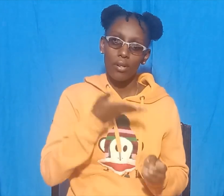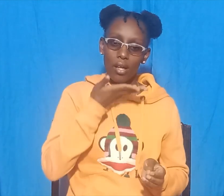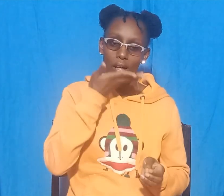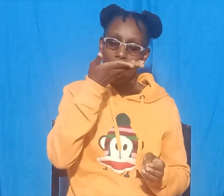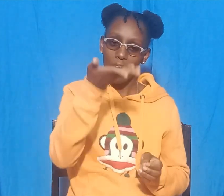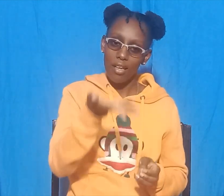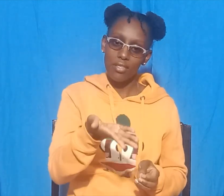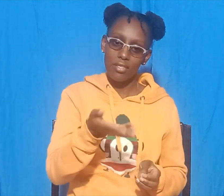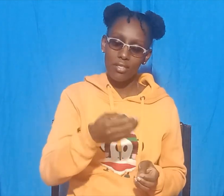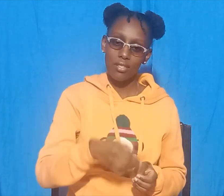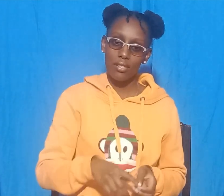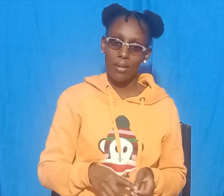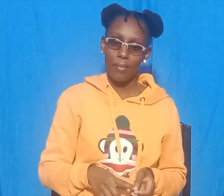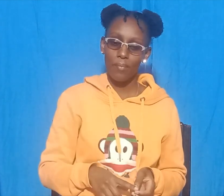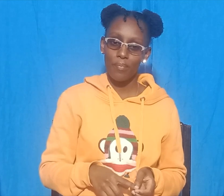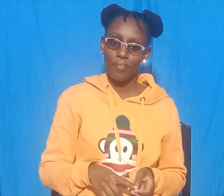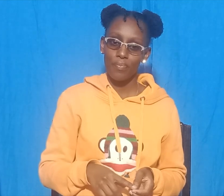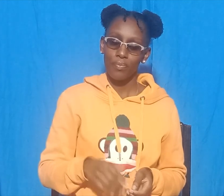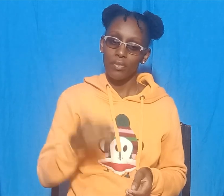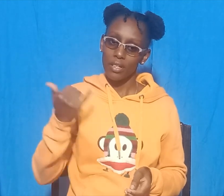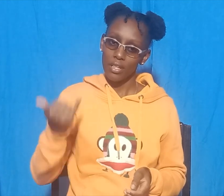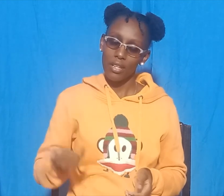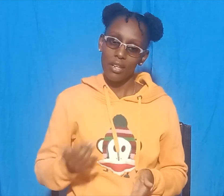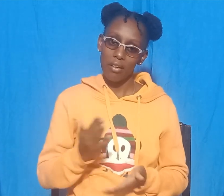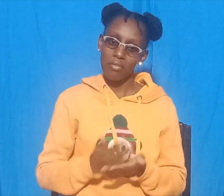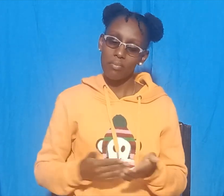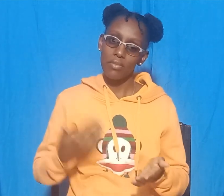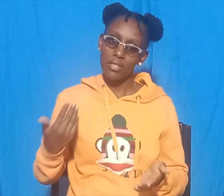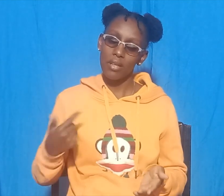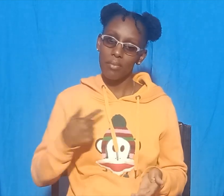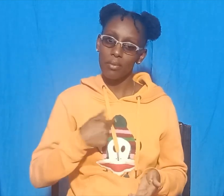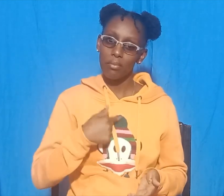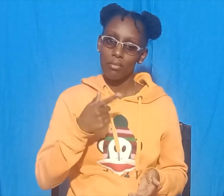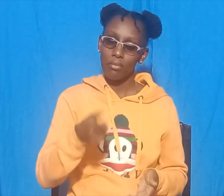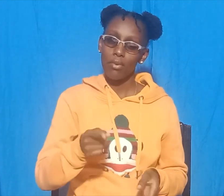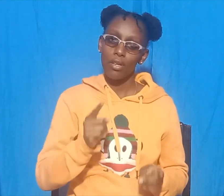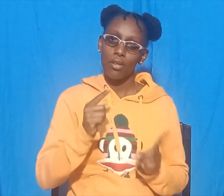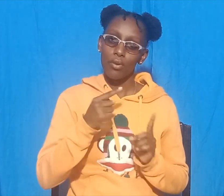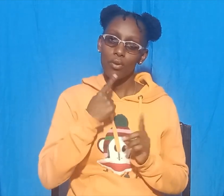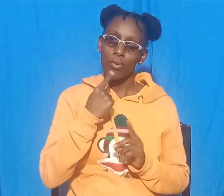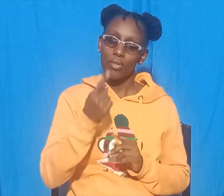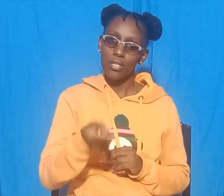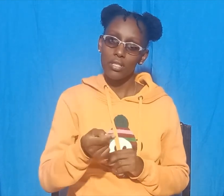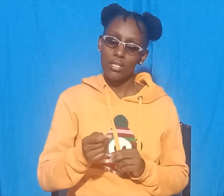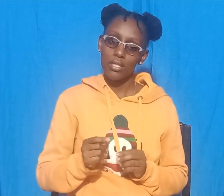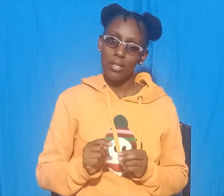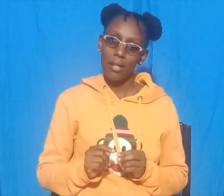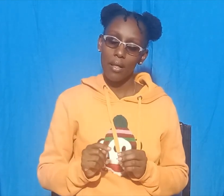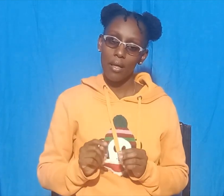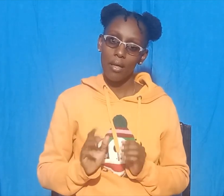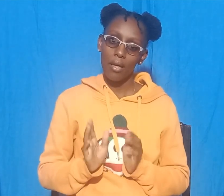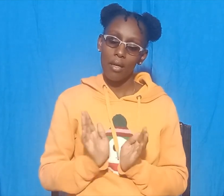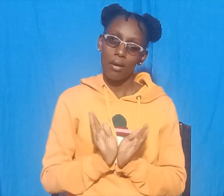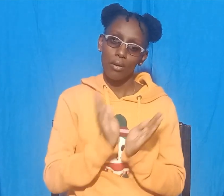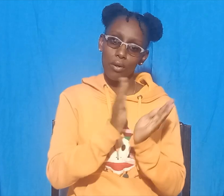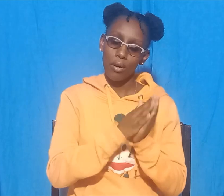And now I must tell you something. Our chief, the biggest crocodile in the sea,